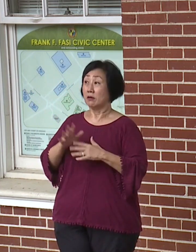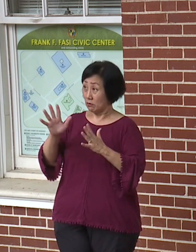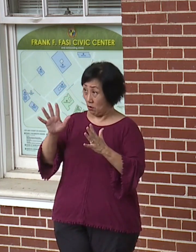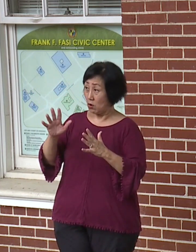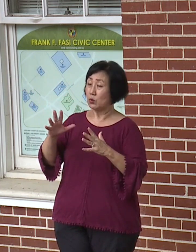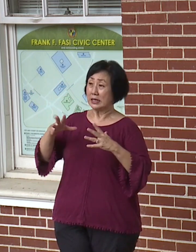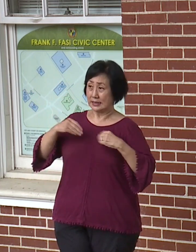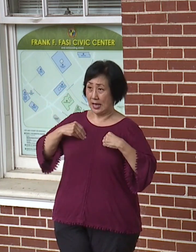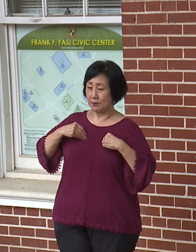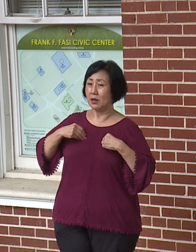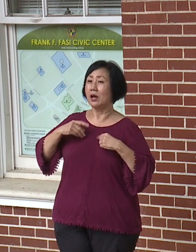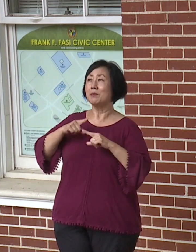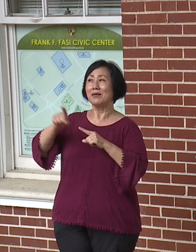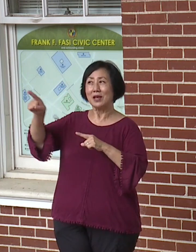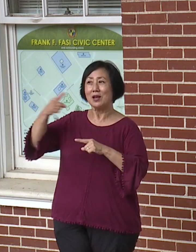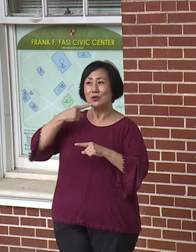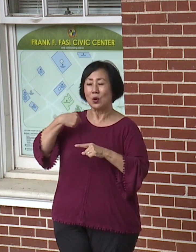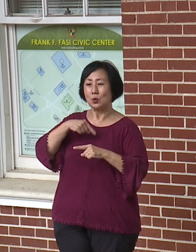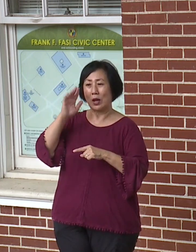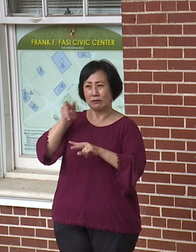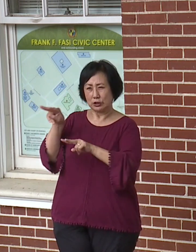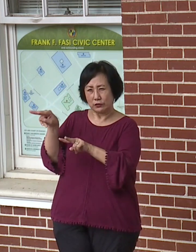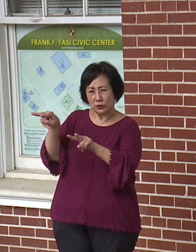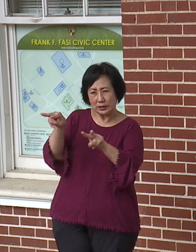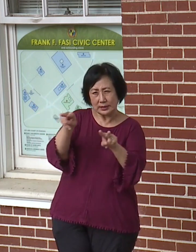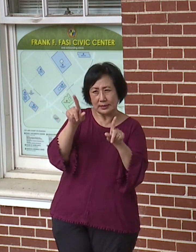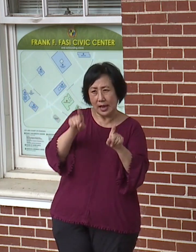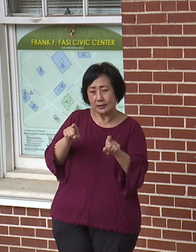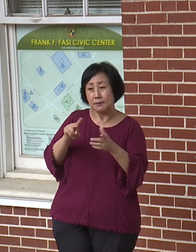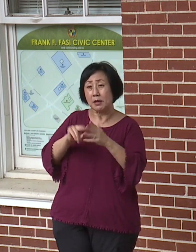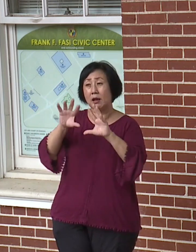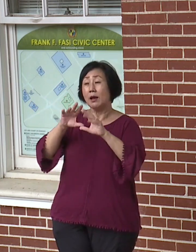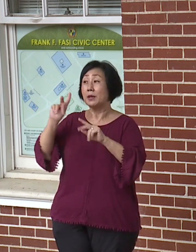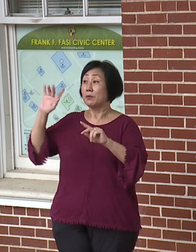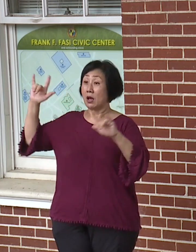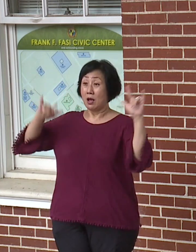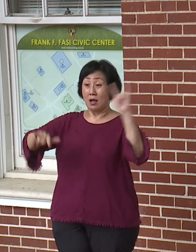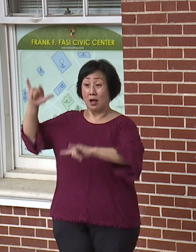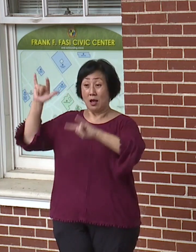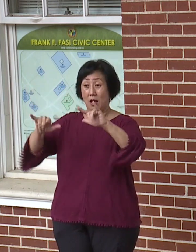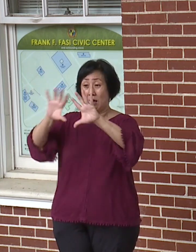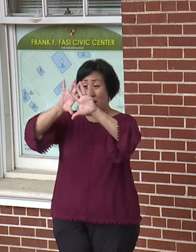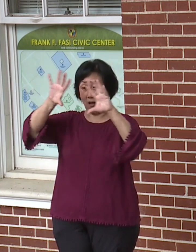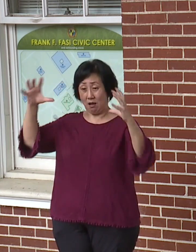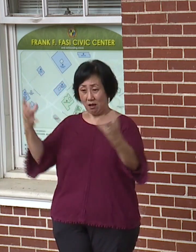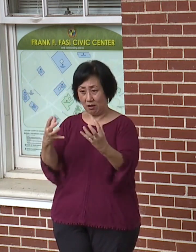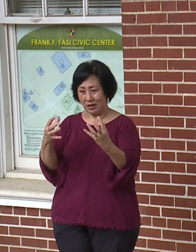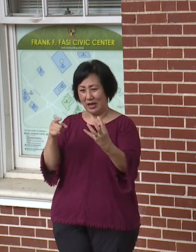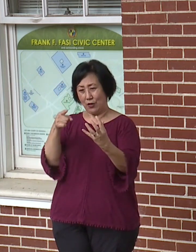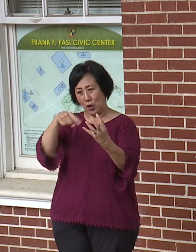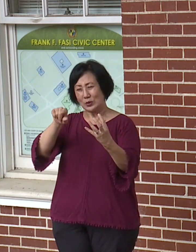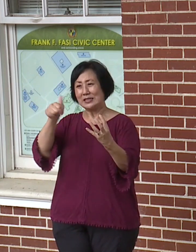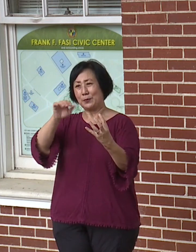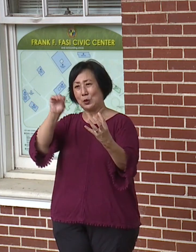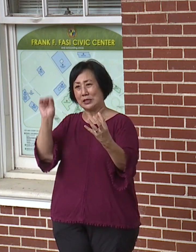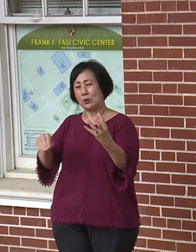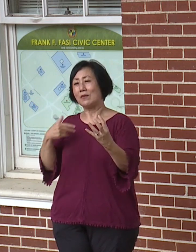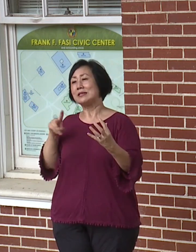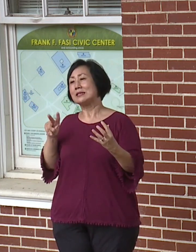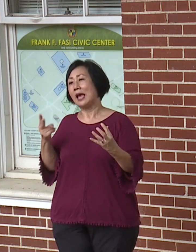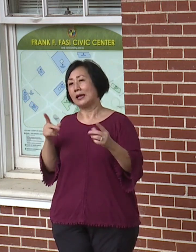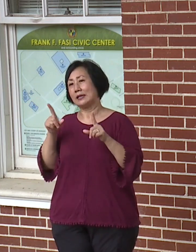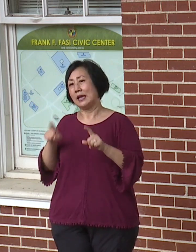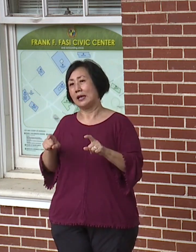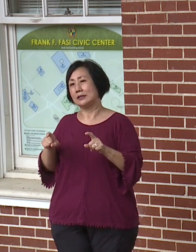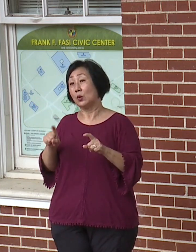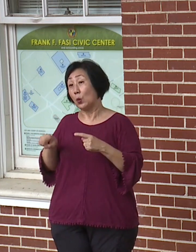be a surveillance test provided where 10% of all arrivals would get a second follow-up test